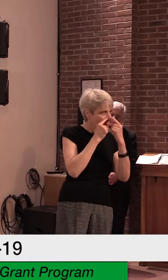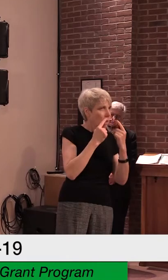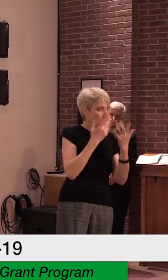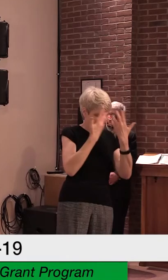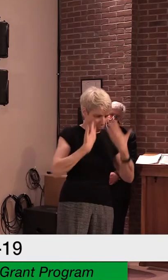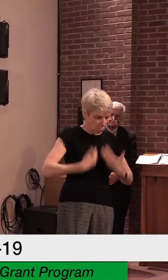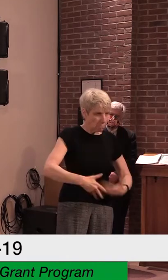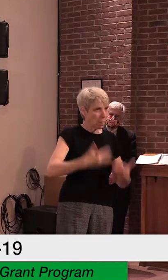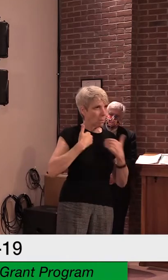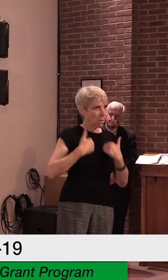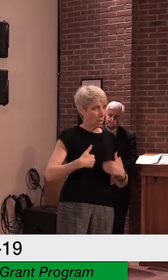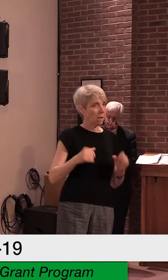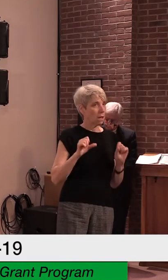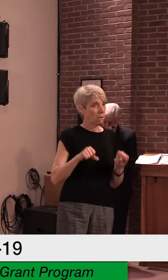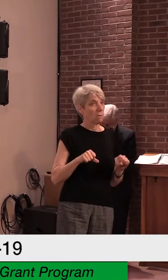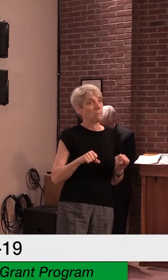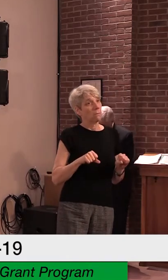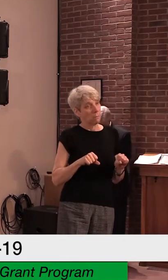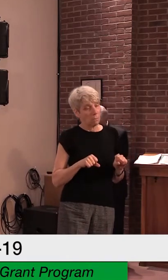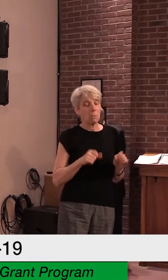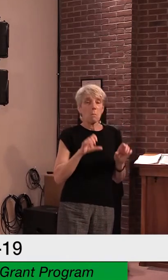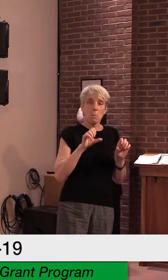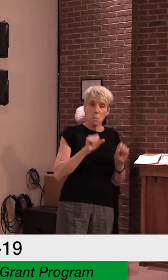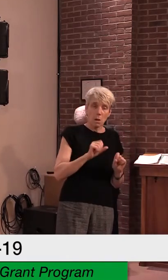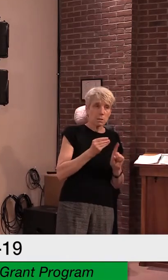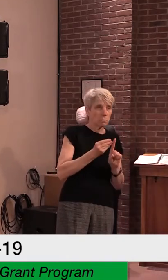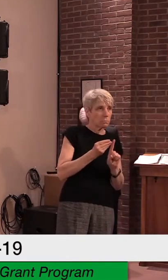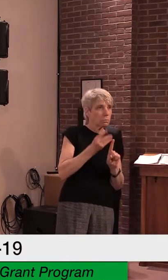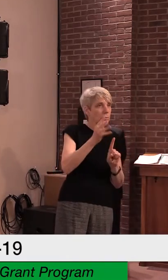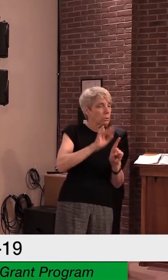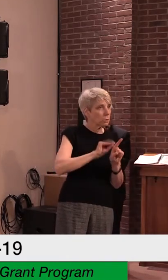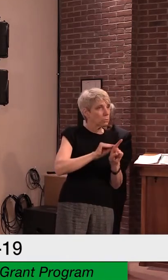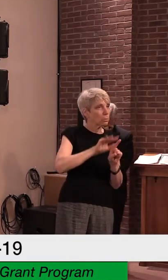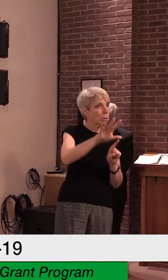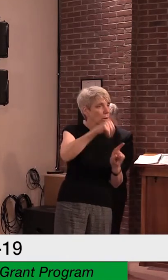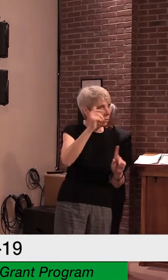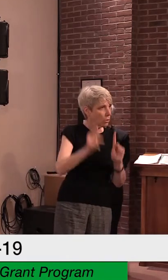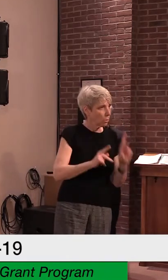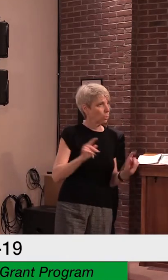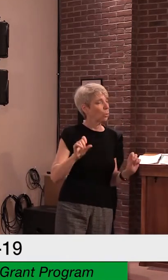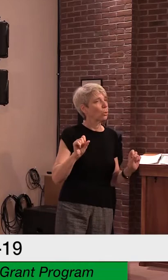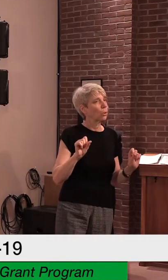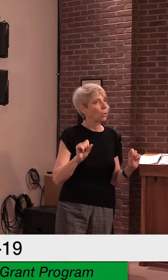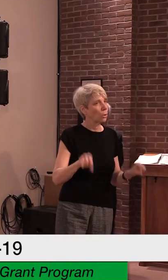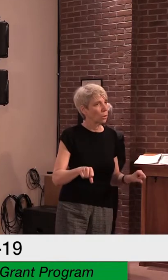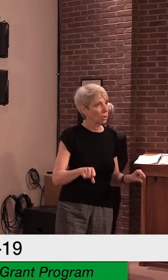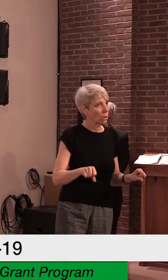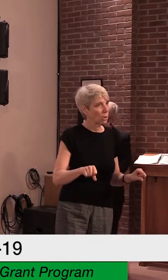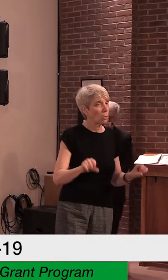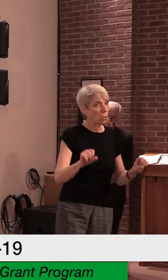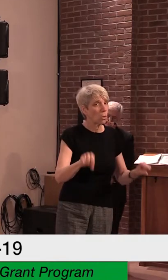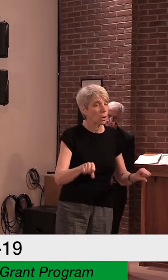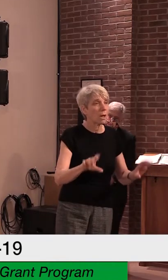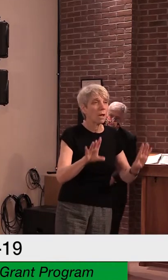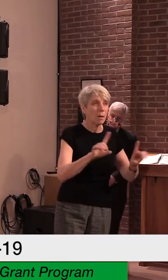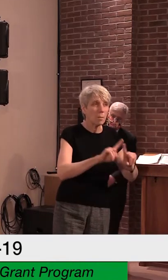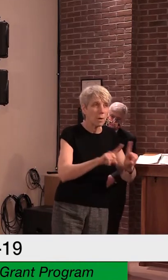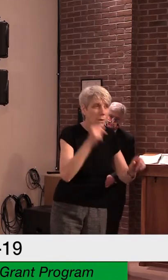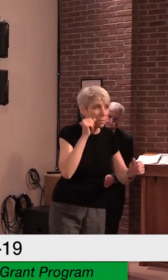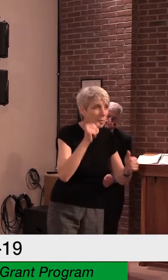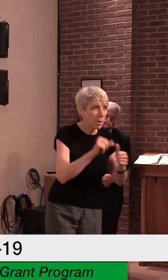that consideration with the fact that observational studies worldwide, discussed here previously,